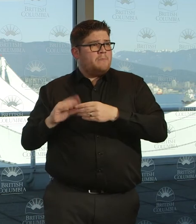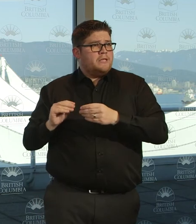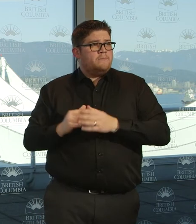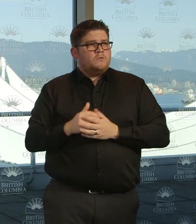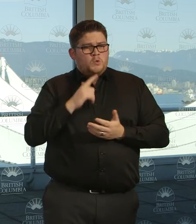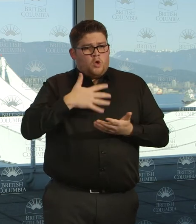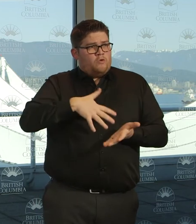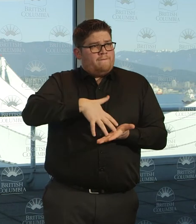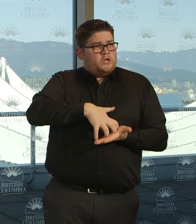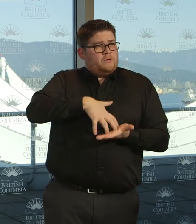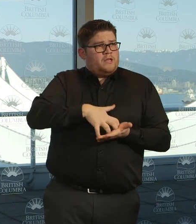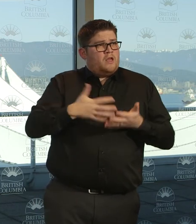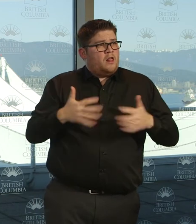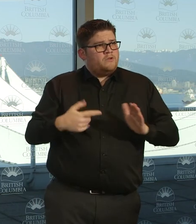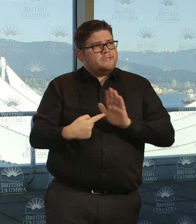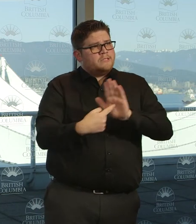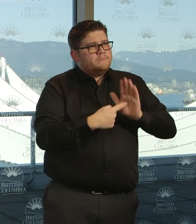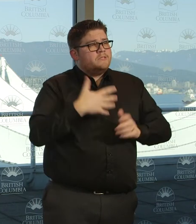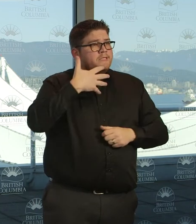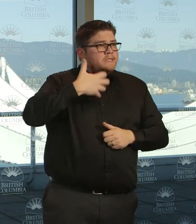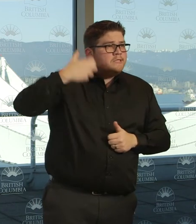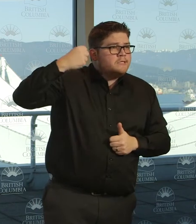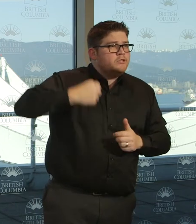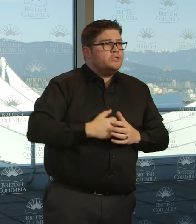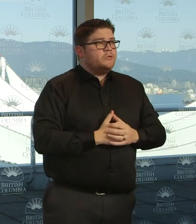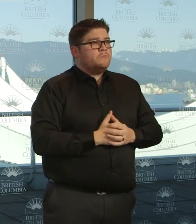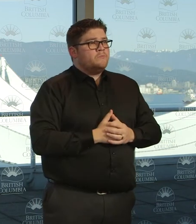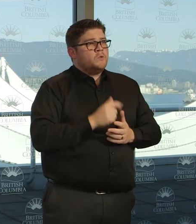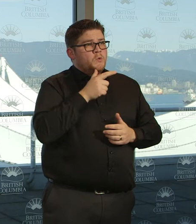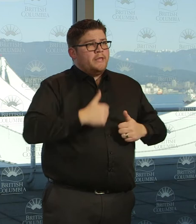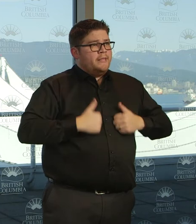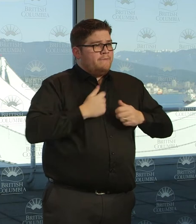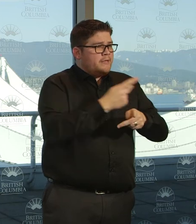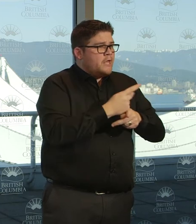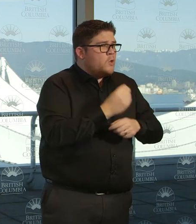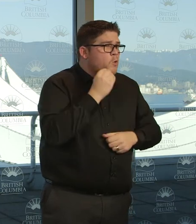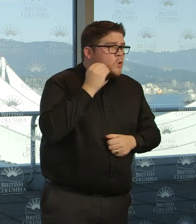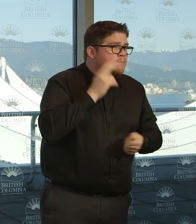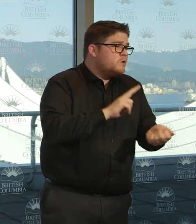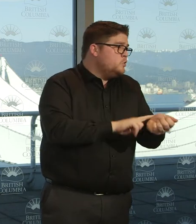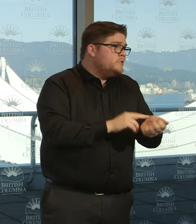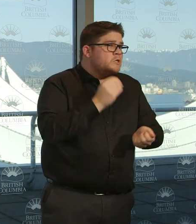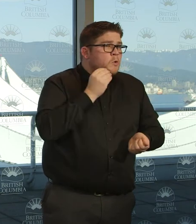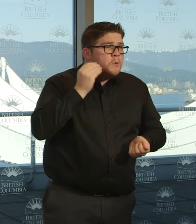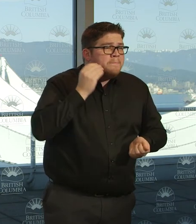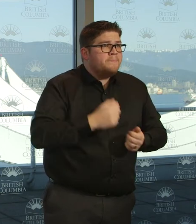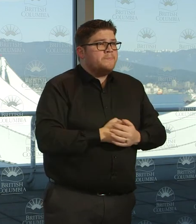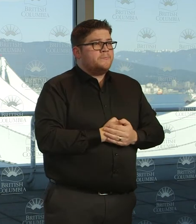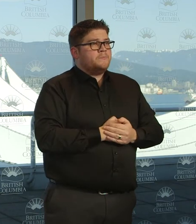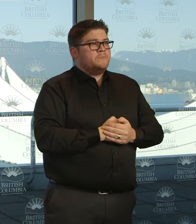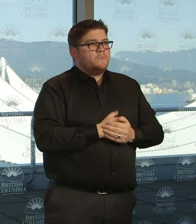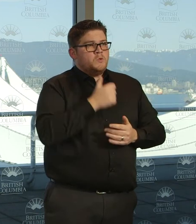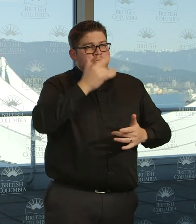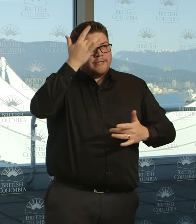seniors and our elders, those living in care homes, and that requires specific steps, but also people with chronic diseases,